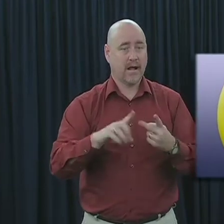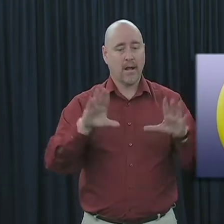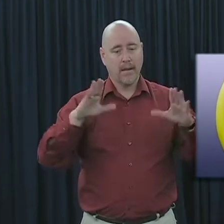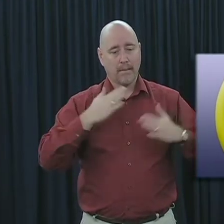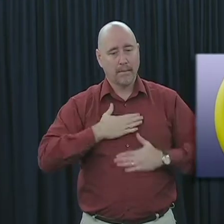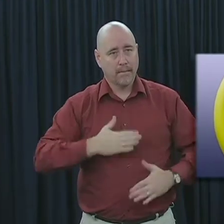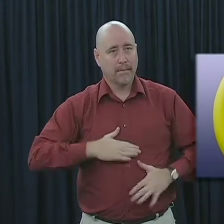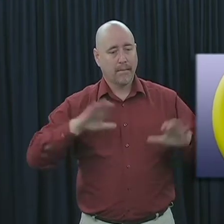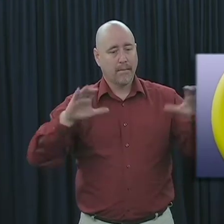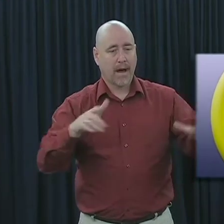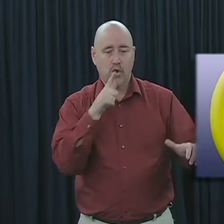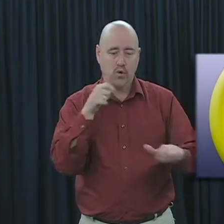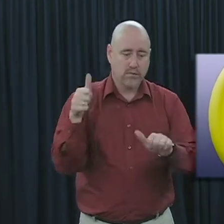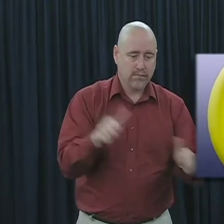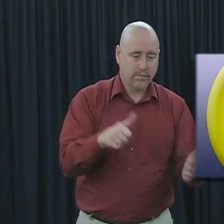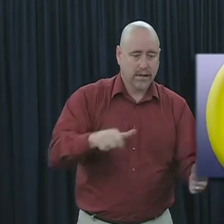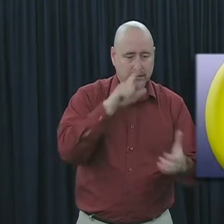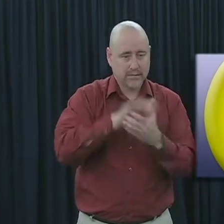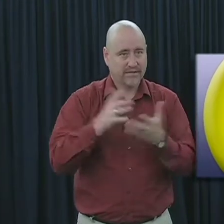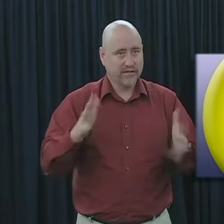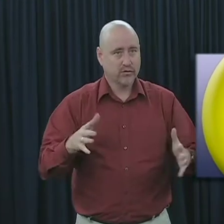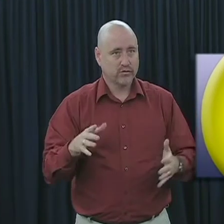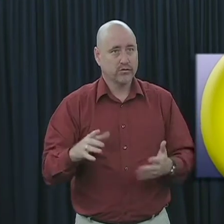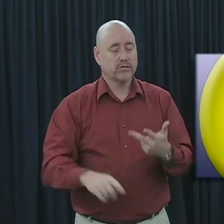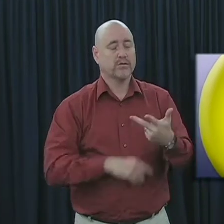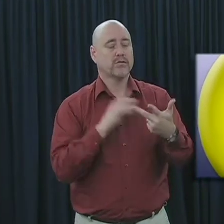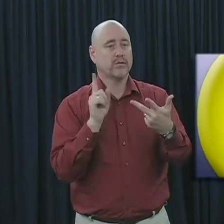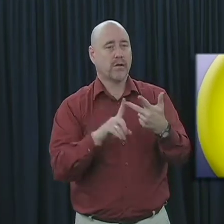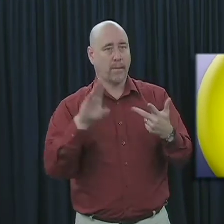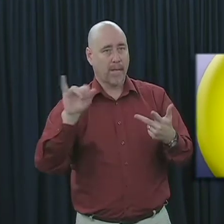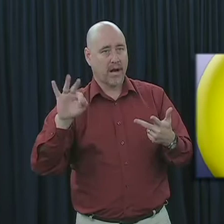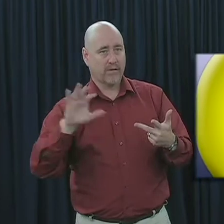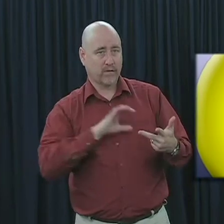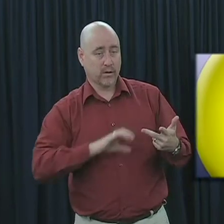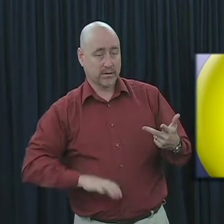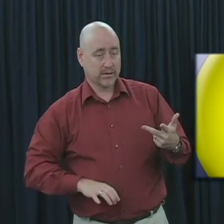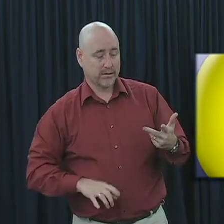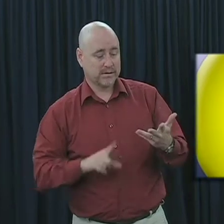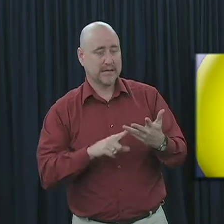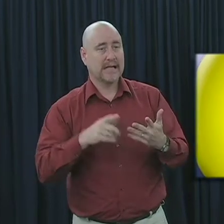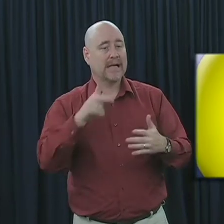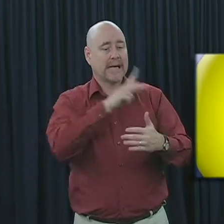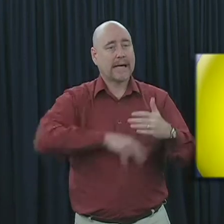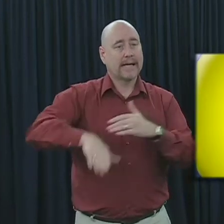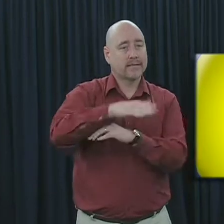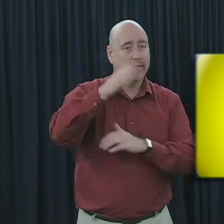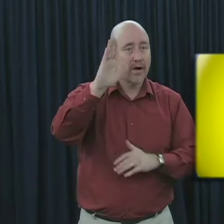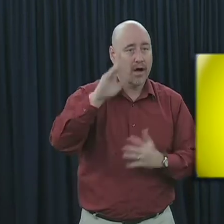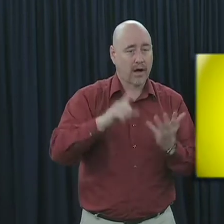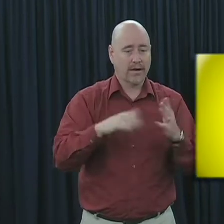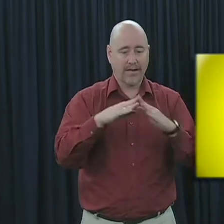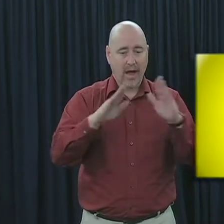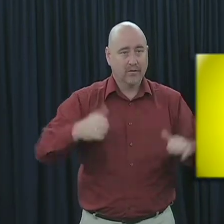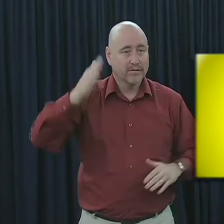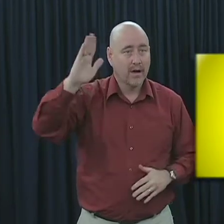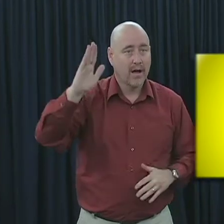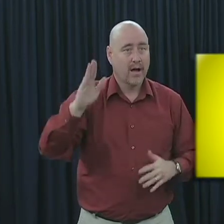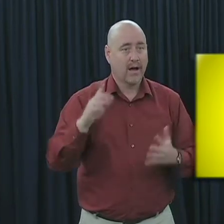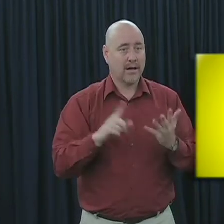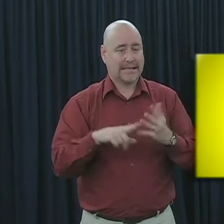body of baptized believers. It is the body of Christ, the kingdom of God, the house of God, and